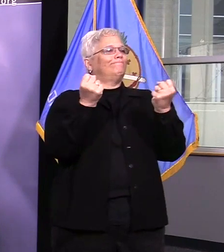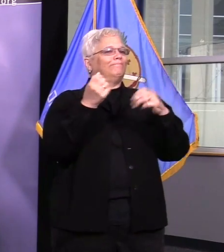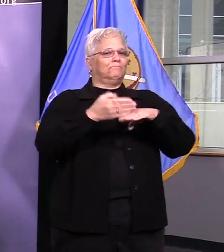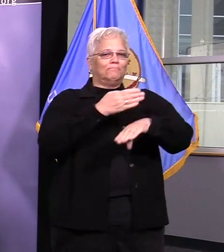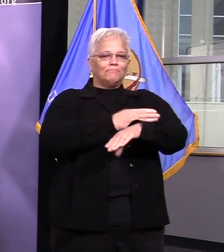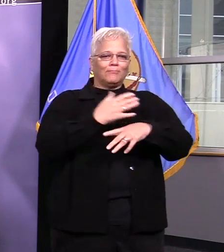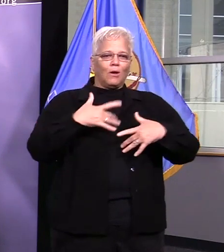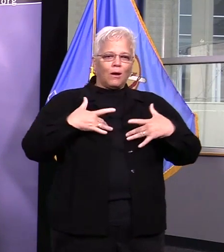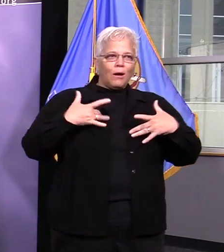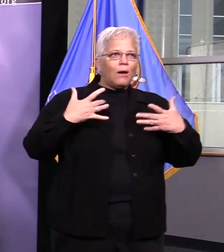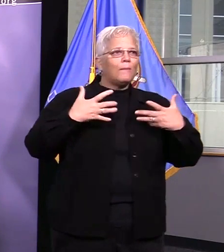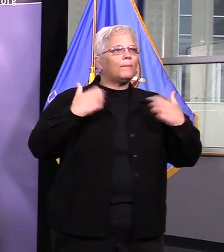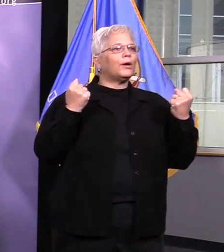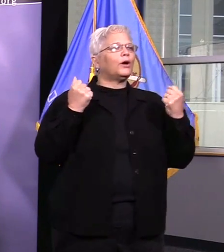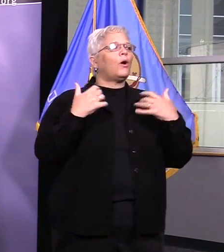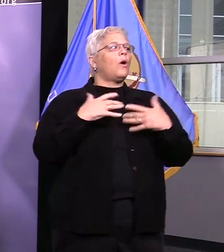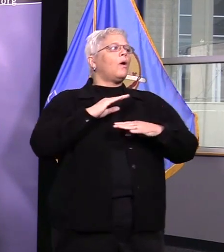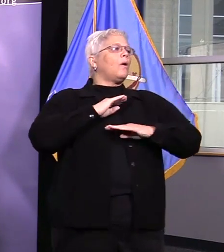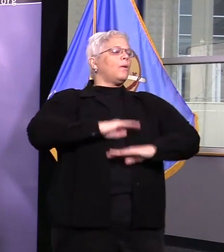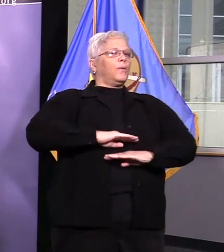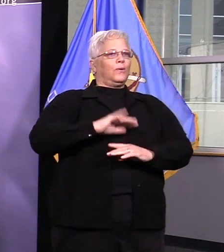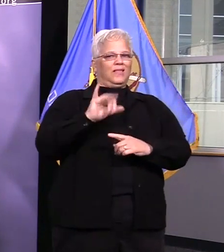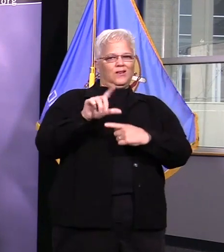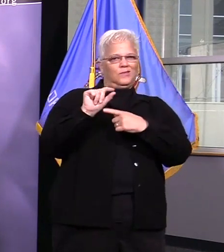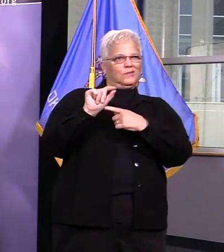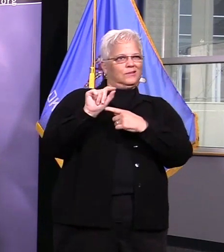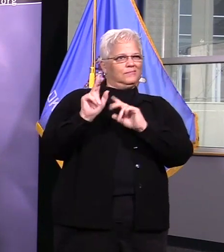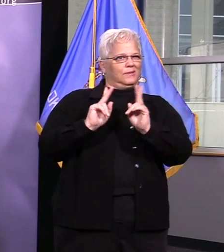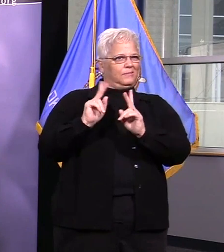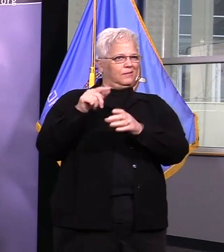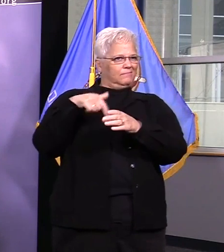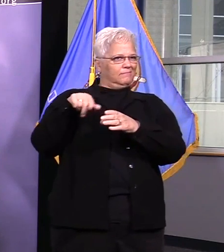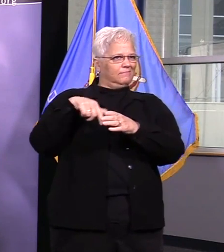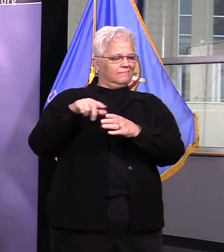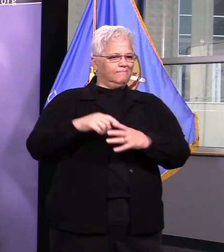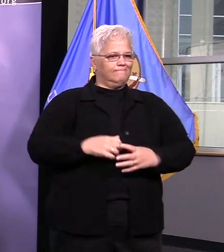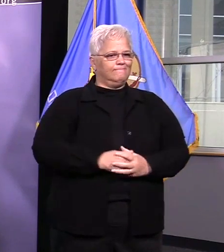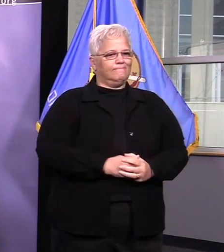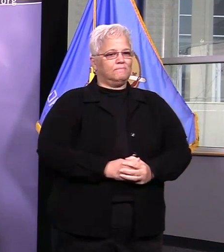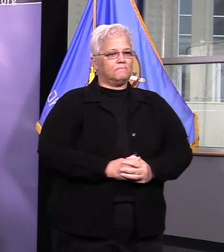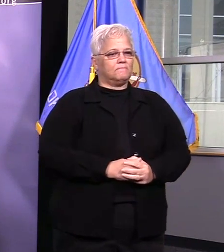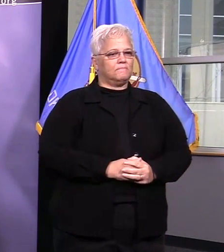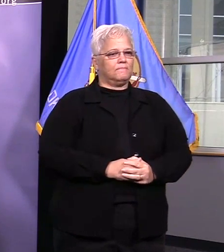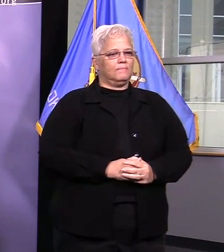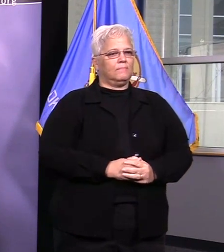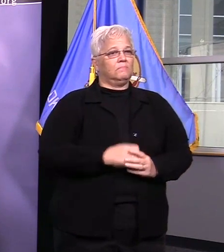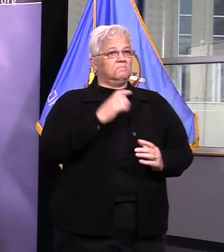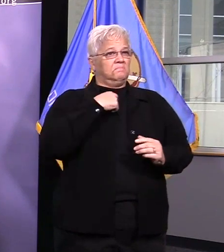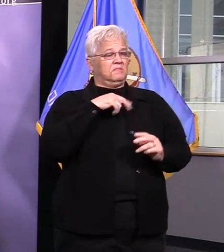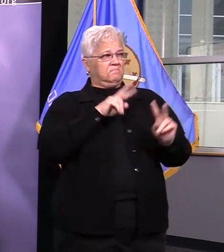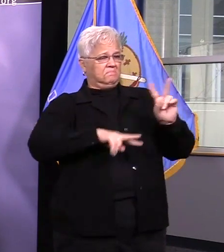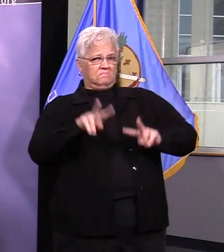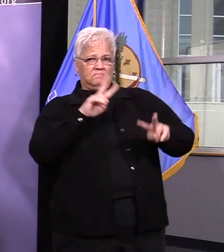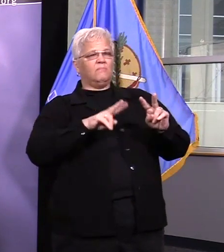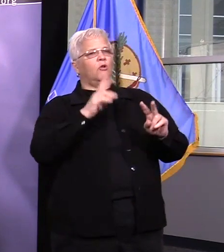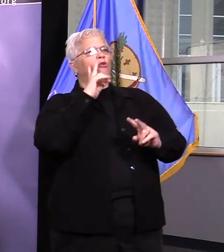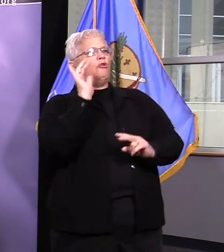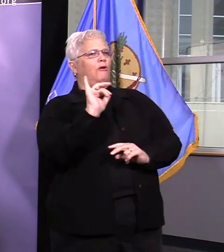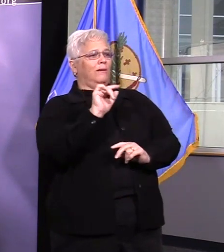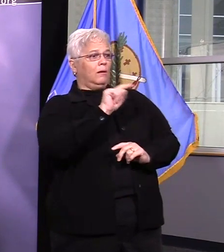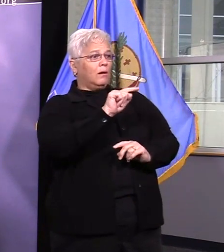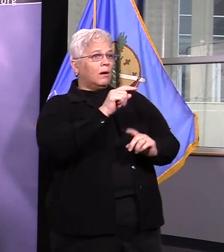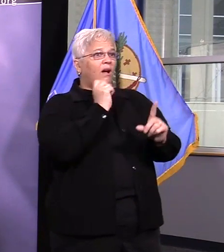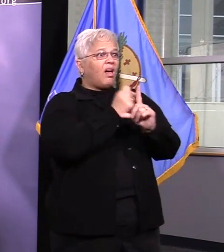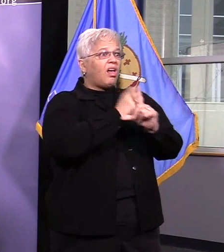will experience mild symptoms and they will recover. Some individuals, primarily those at-risk groups we've talked about in the past, our older